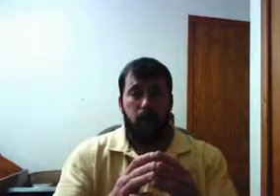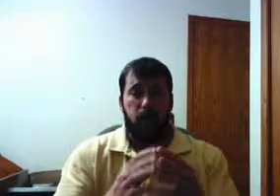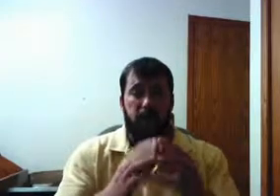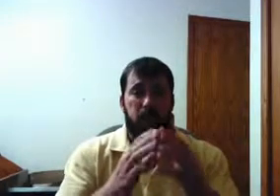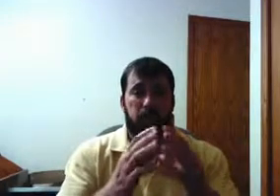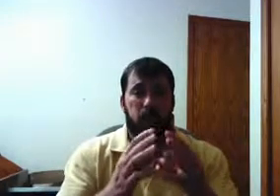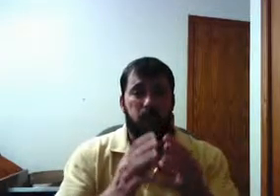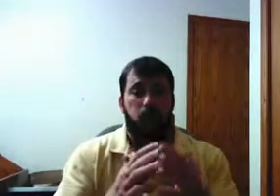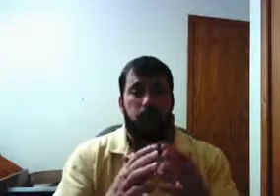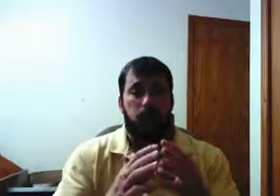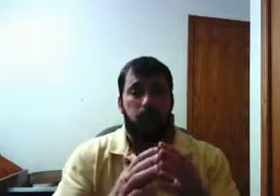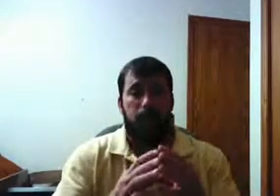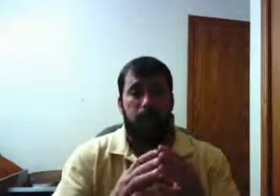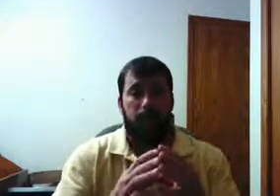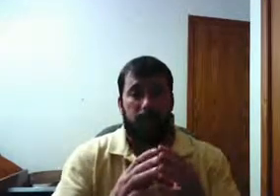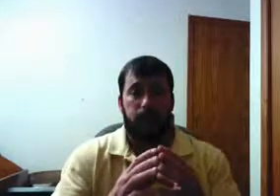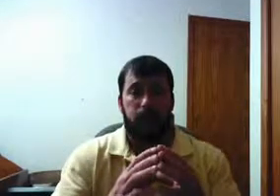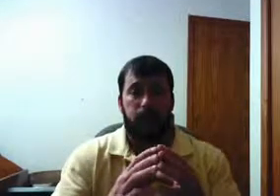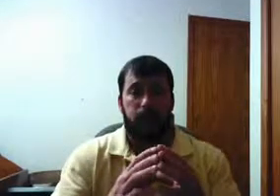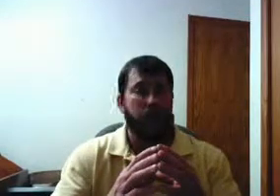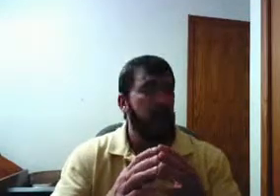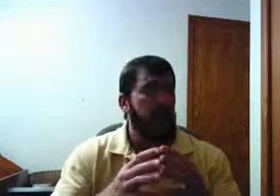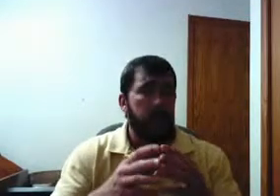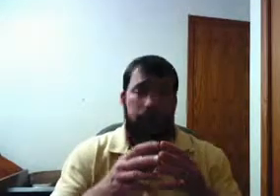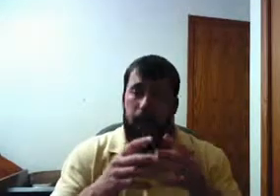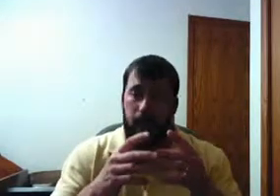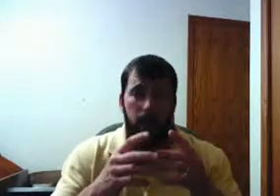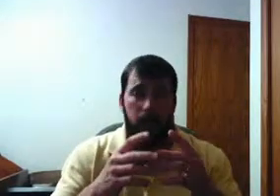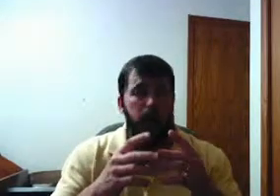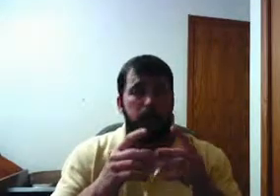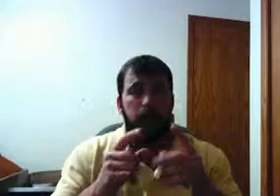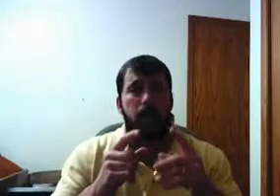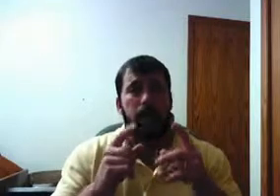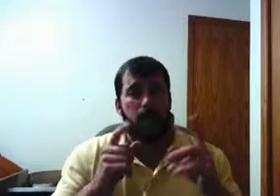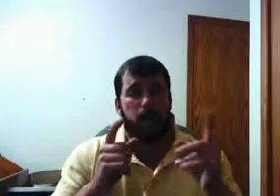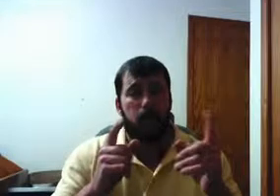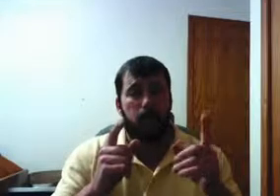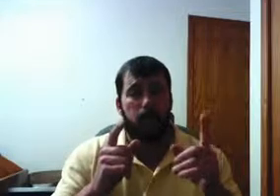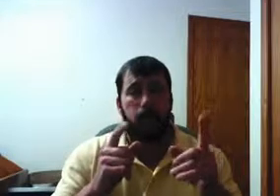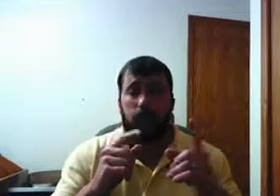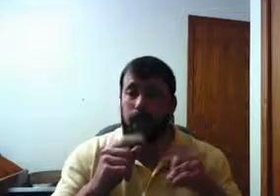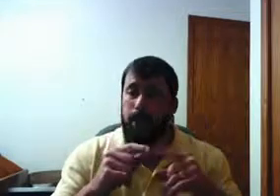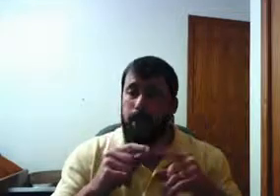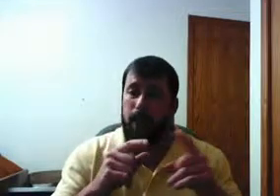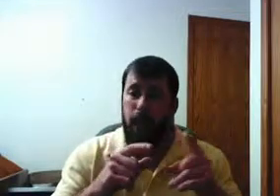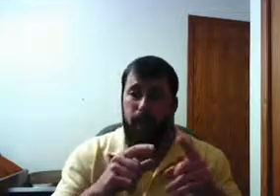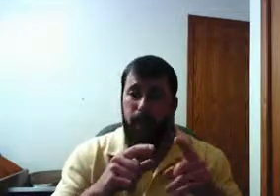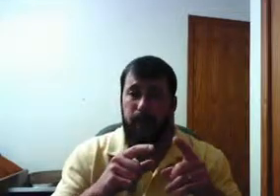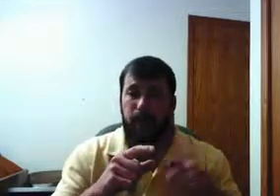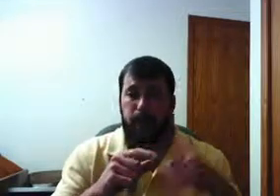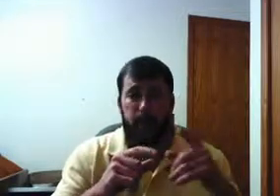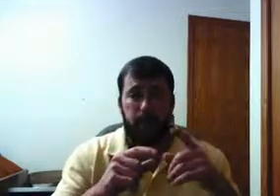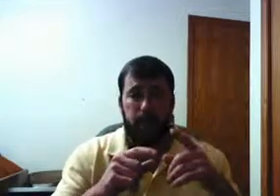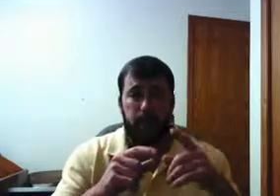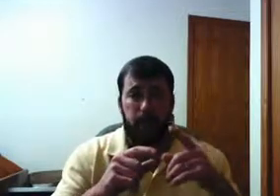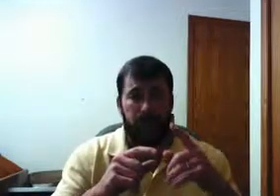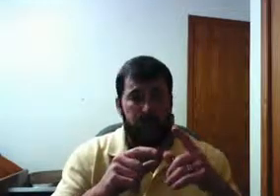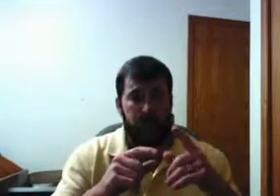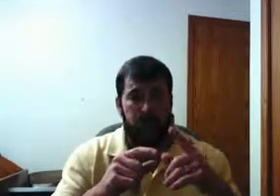Just give me control of the money. See, the love of money is the root of all evil. Not money in enough itself to pay bills. I'll say it again.